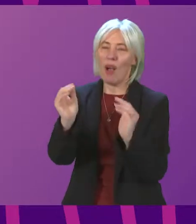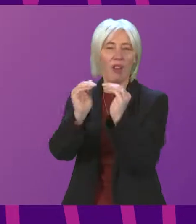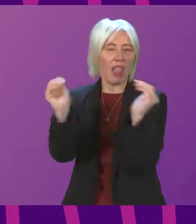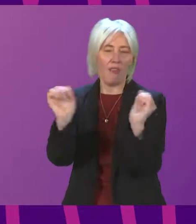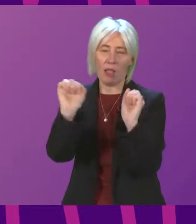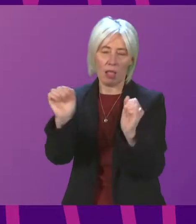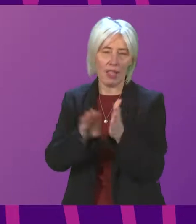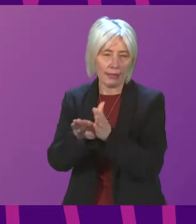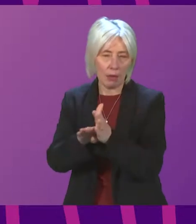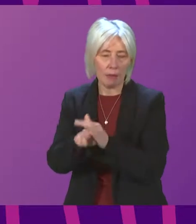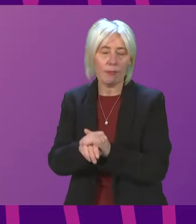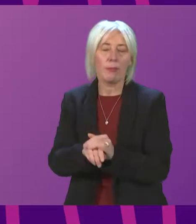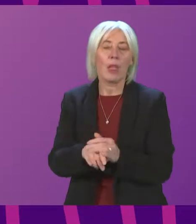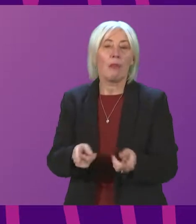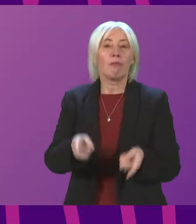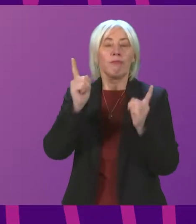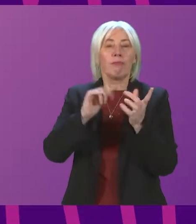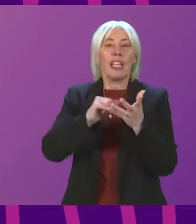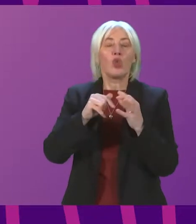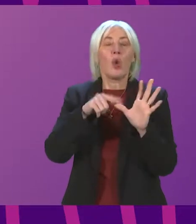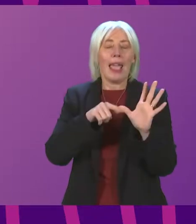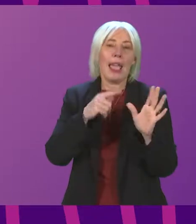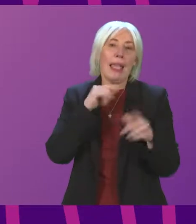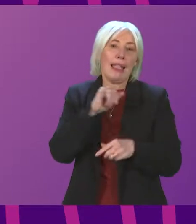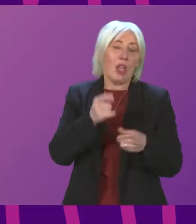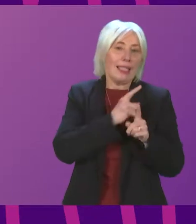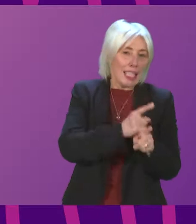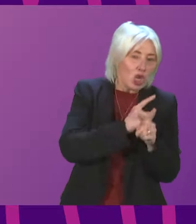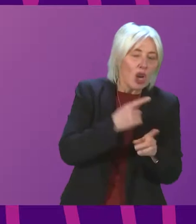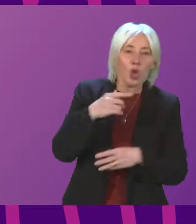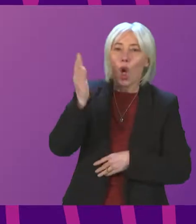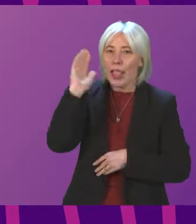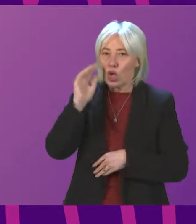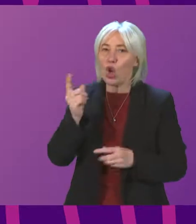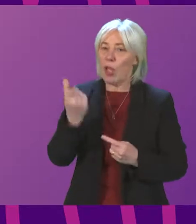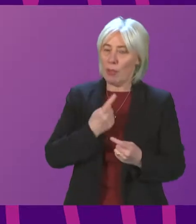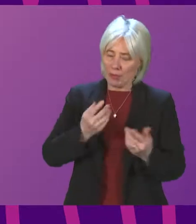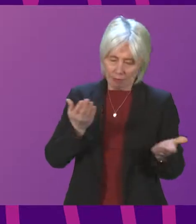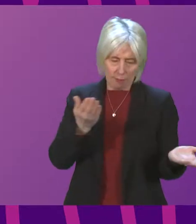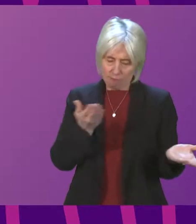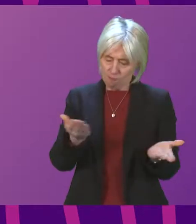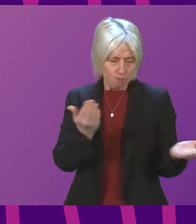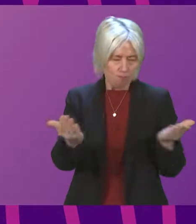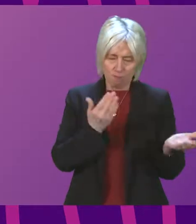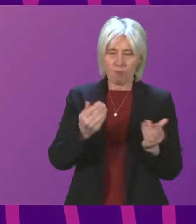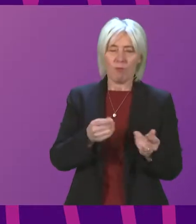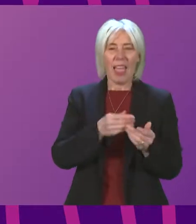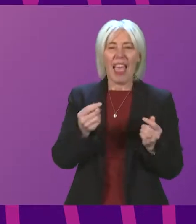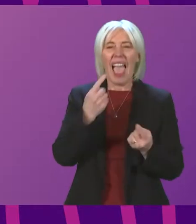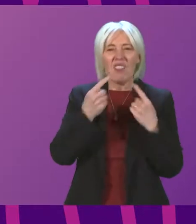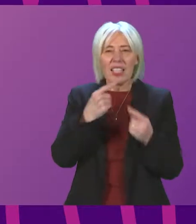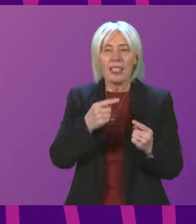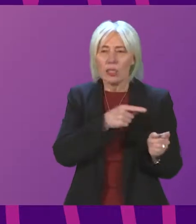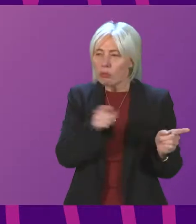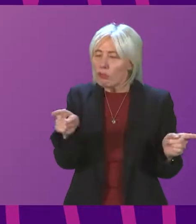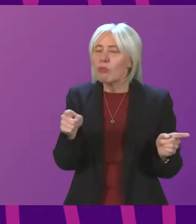Senior SQA appointees who are practising teachers or lecturers will take an expert decision based on a range of evidence. This